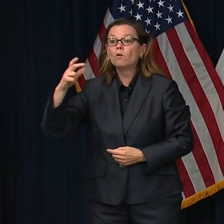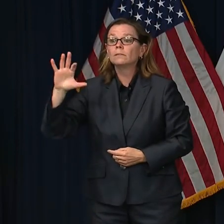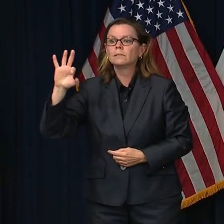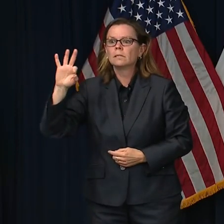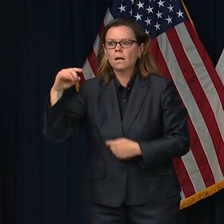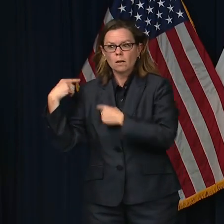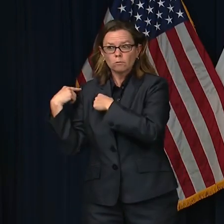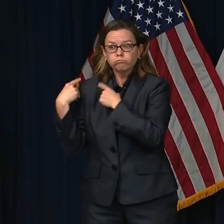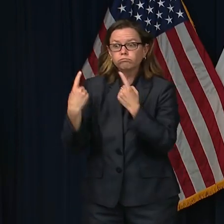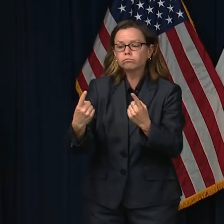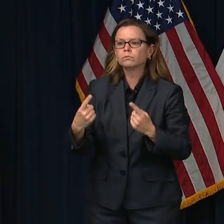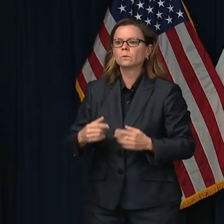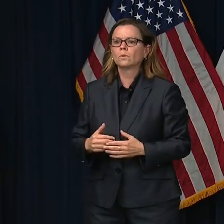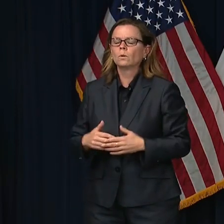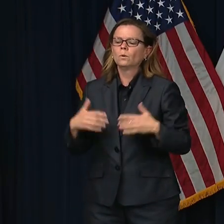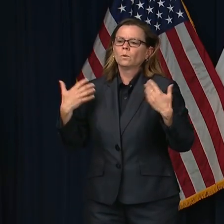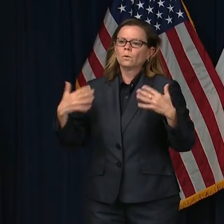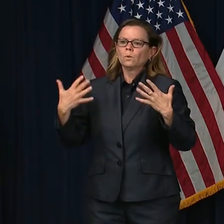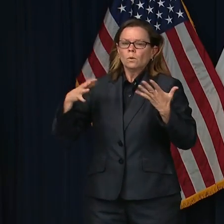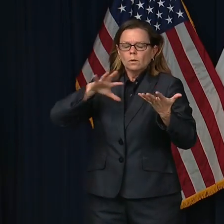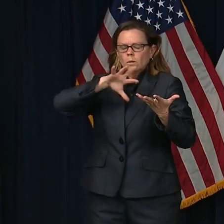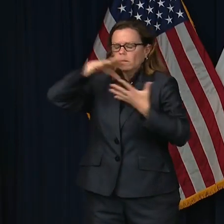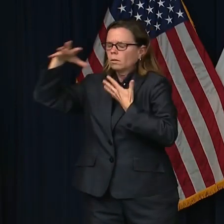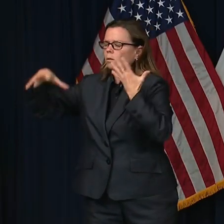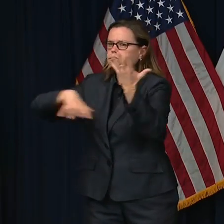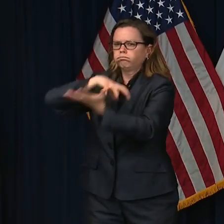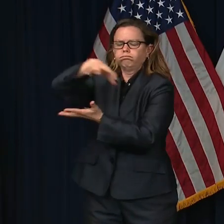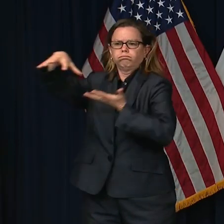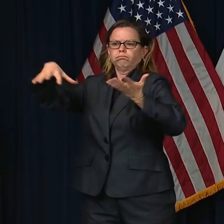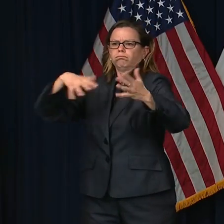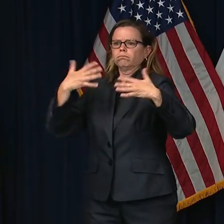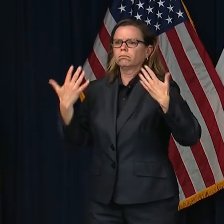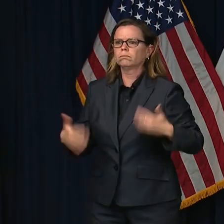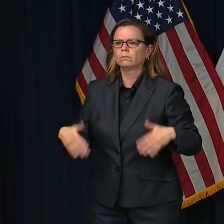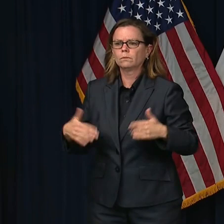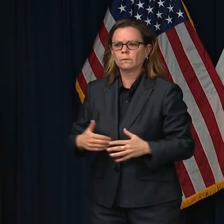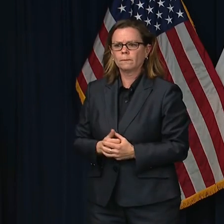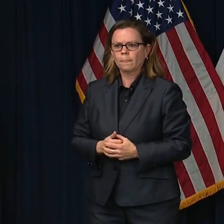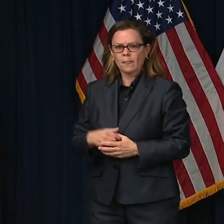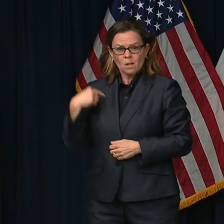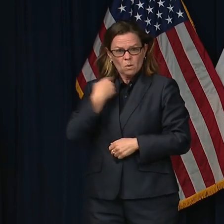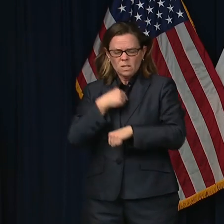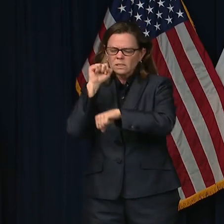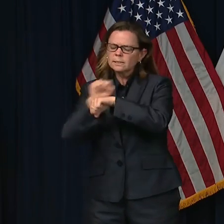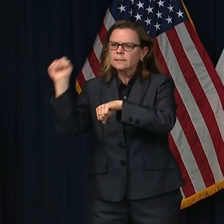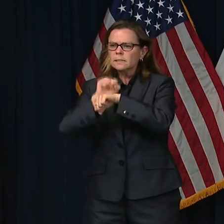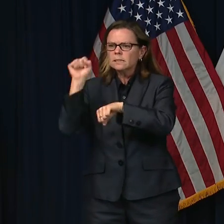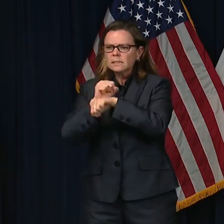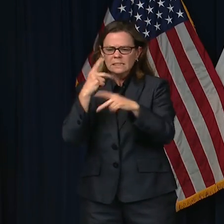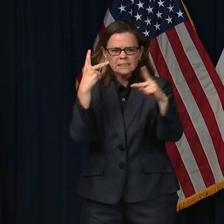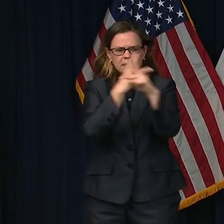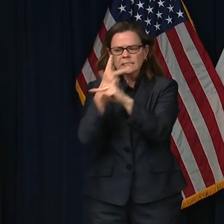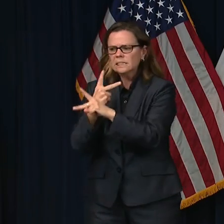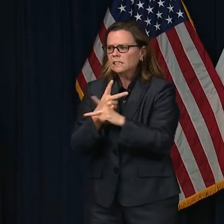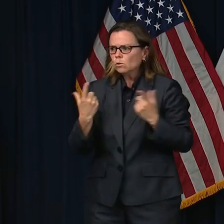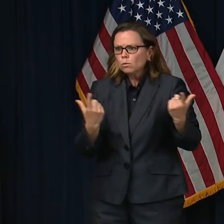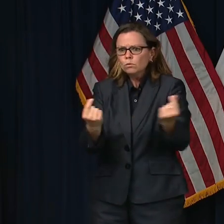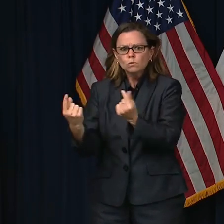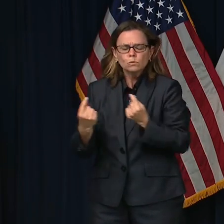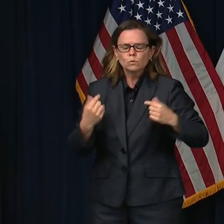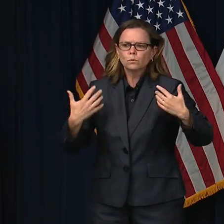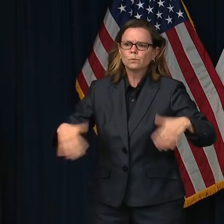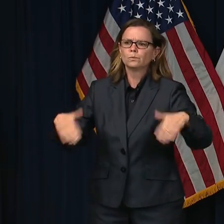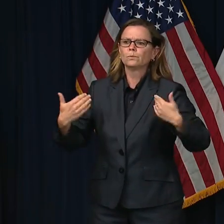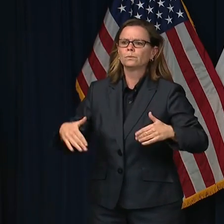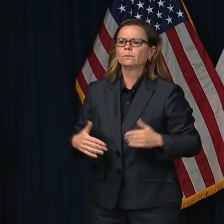proclamation so that we could fully respond to all that has happened. Since then, we've needed to close down